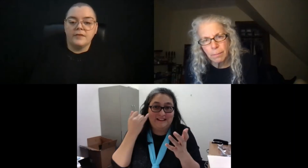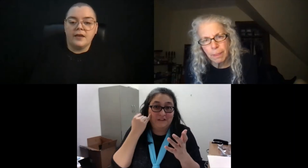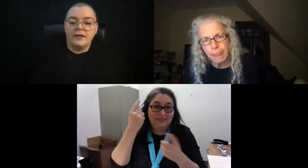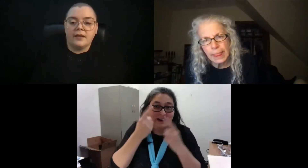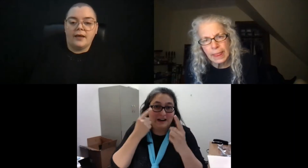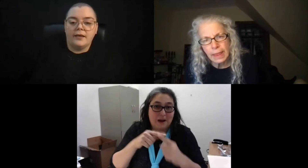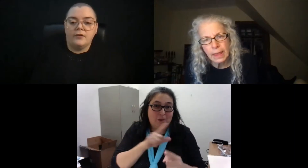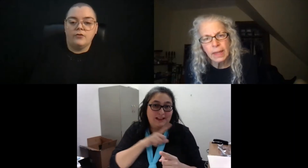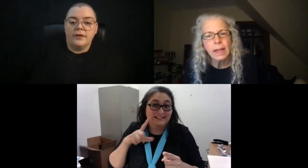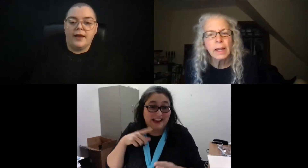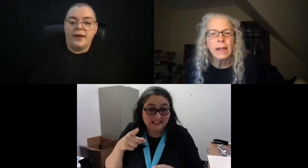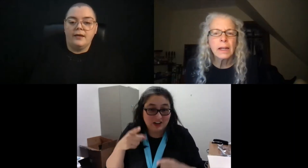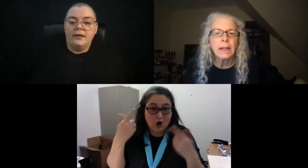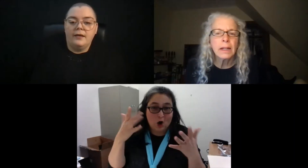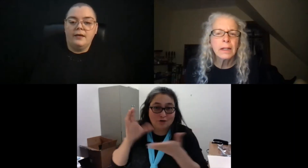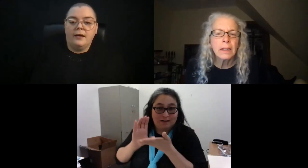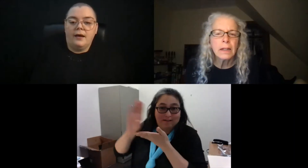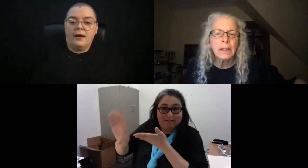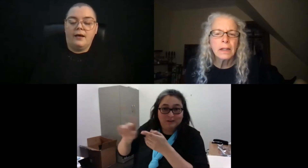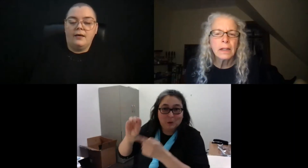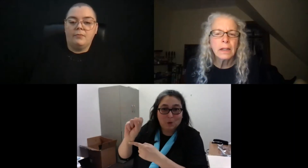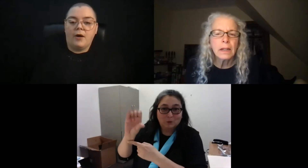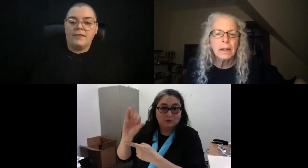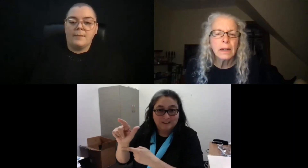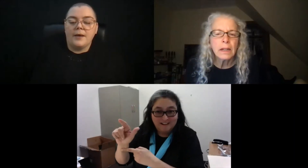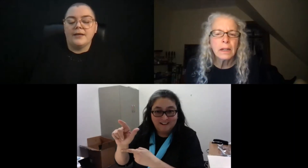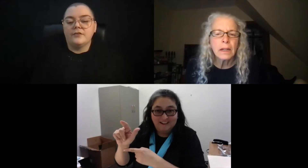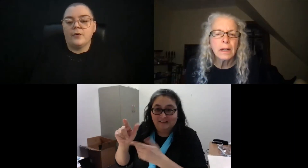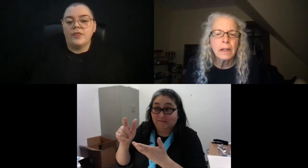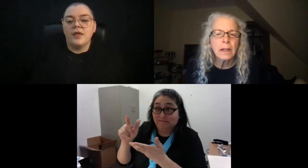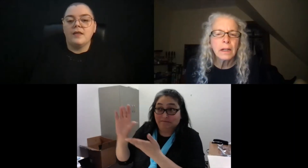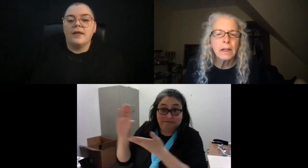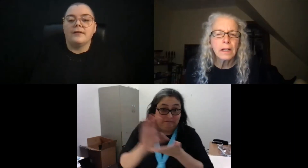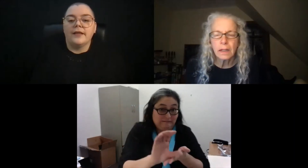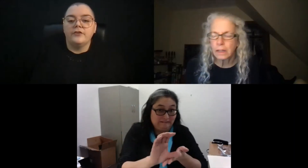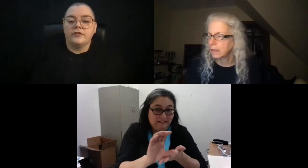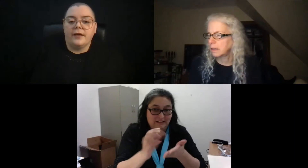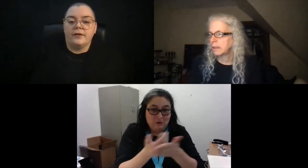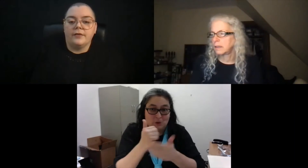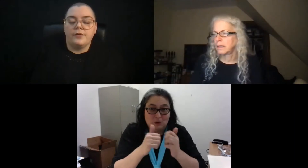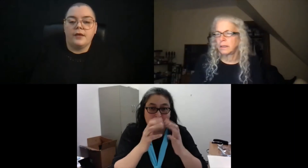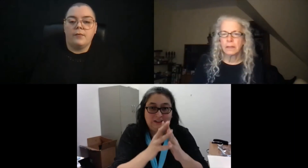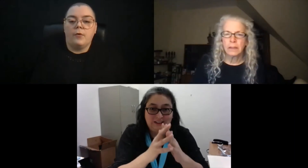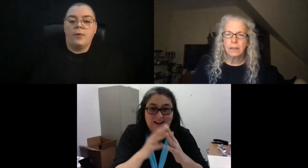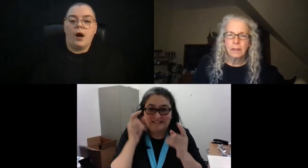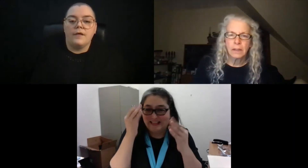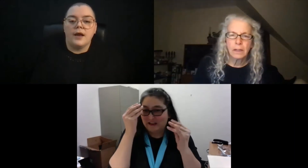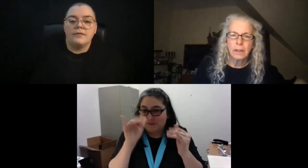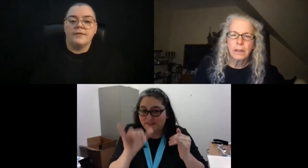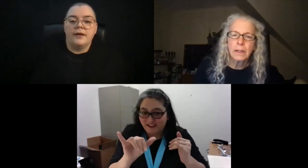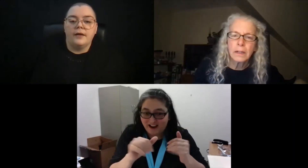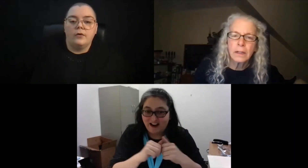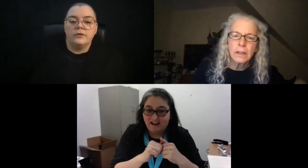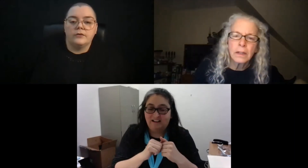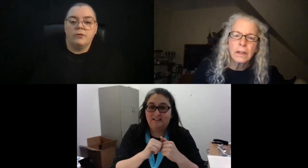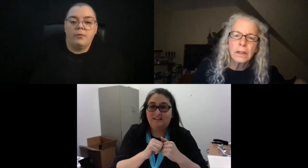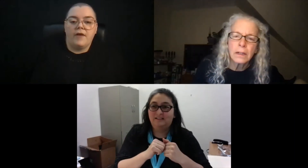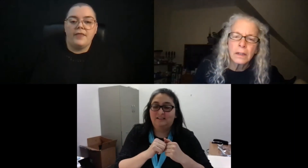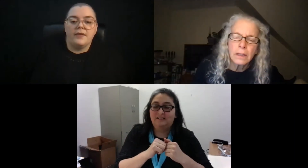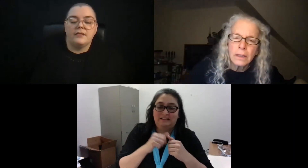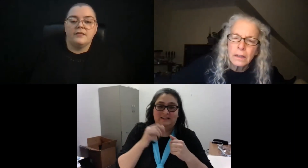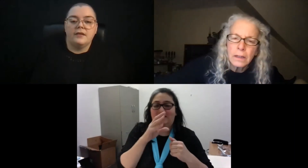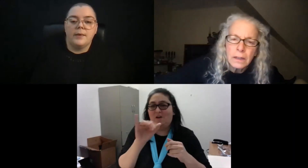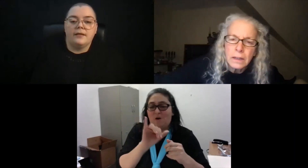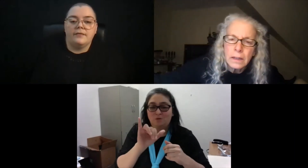from the state, like each would get part of that money. So thinking like a legislator, they're thinking, well, we're already funding also to